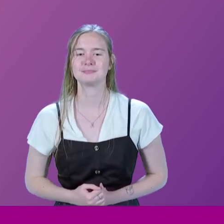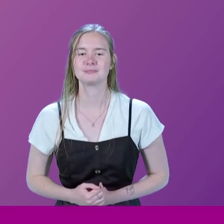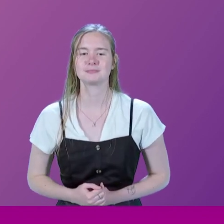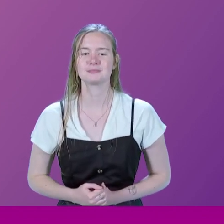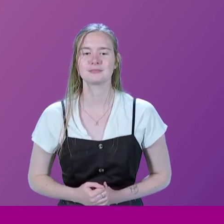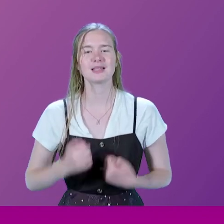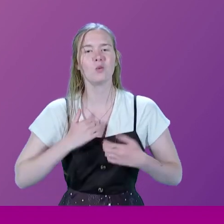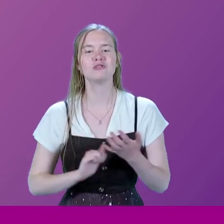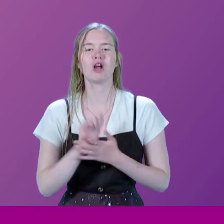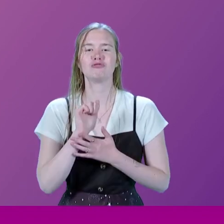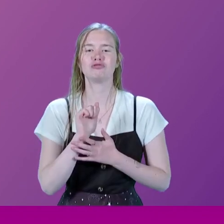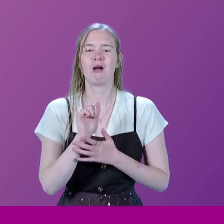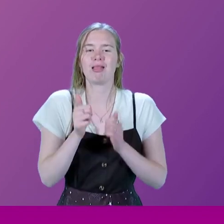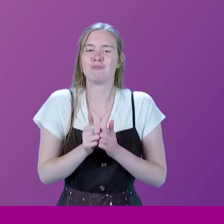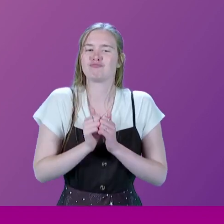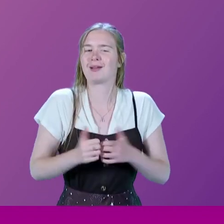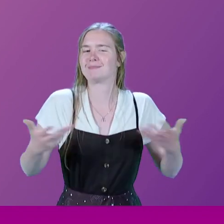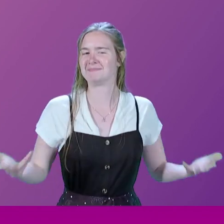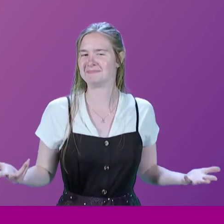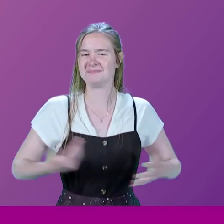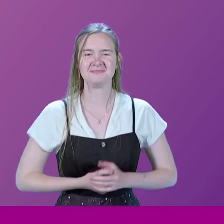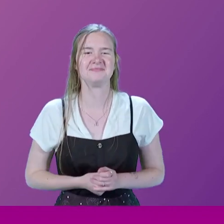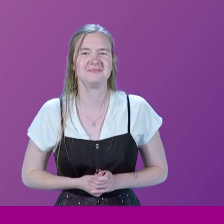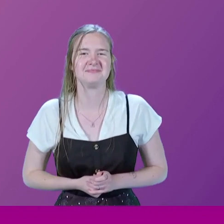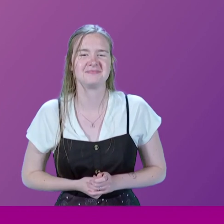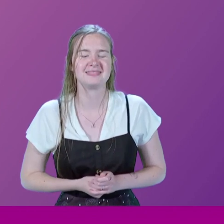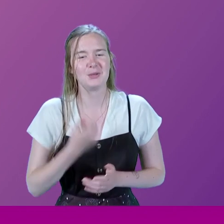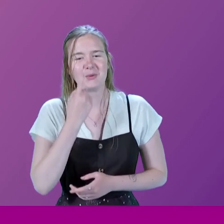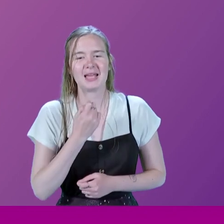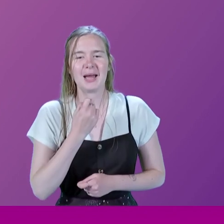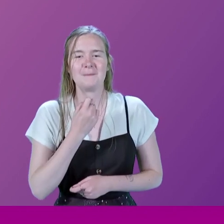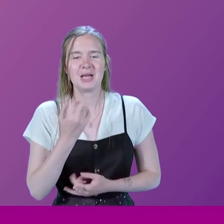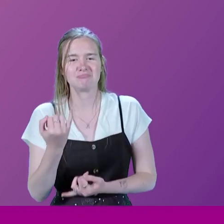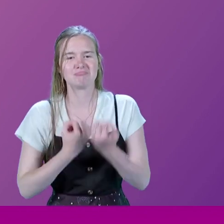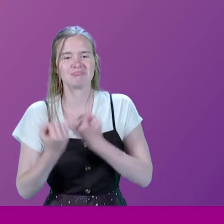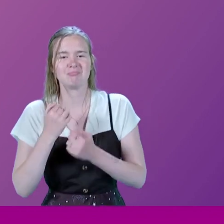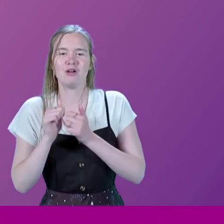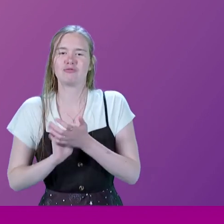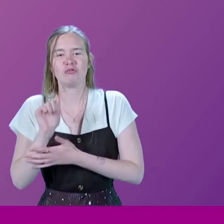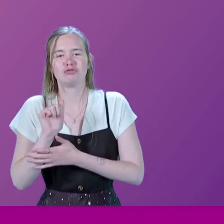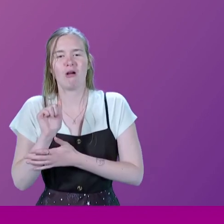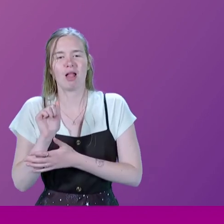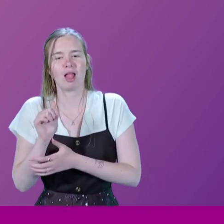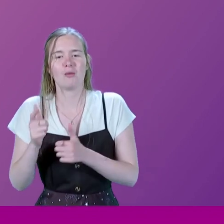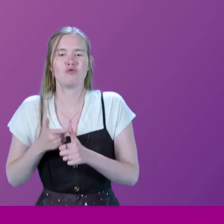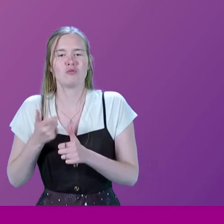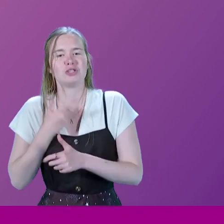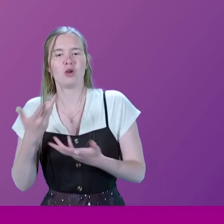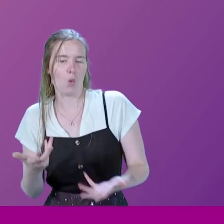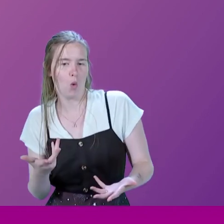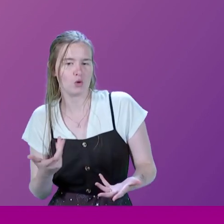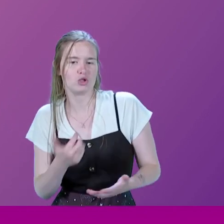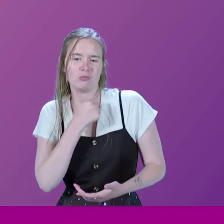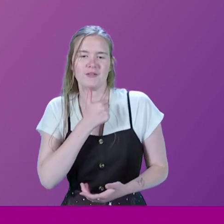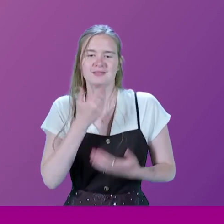cultural appropriation, isn't it? So you can either be accused of cultural appropriation or I prefer you to think